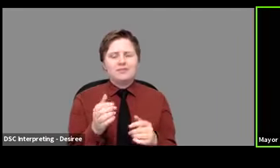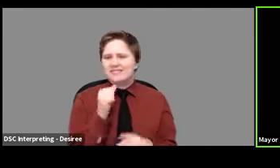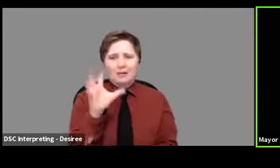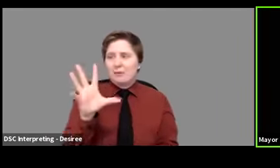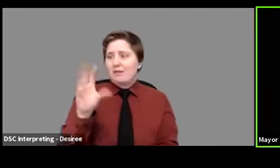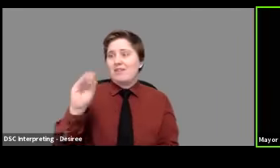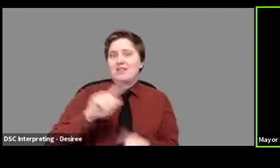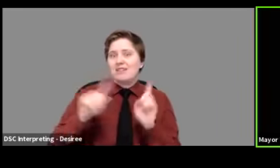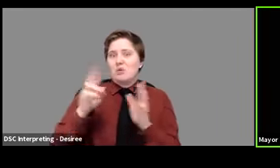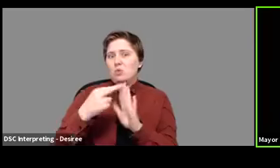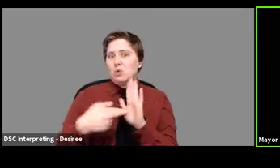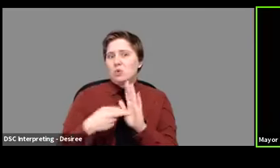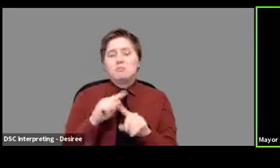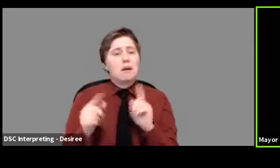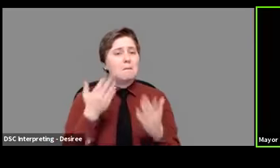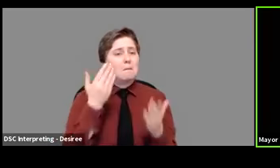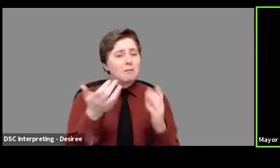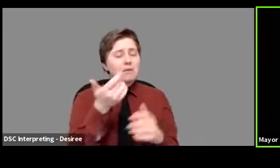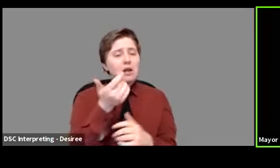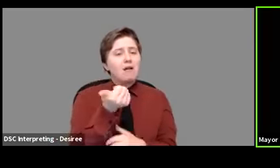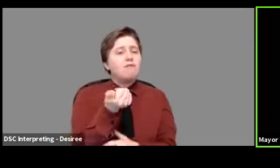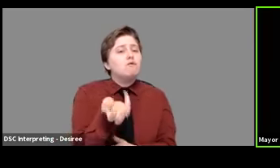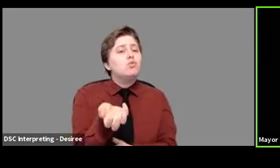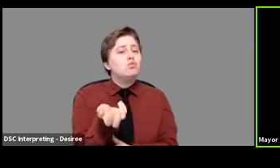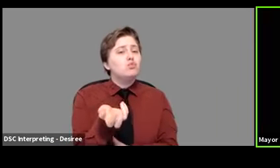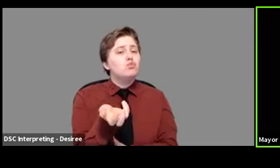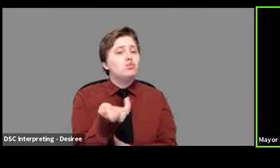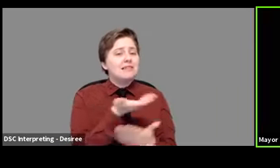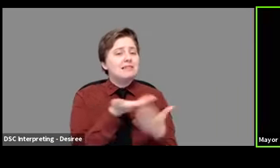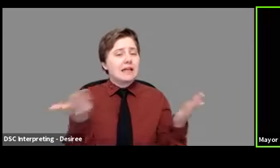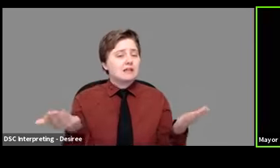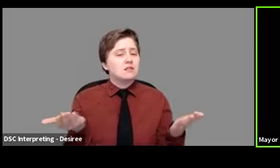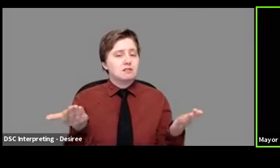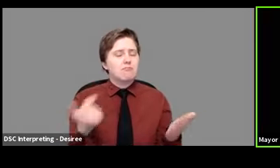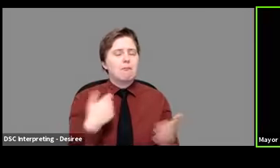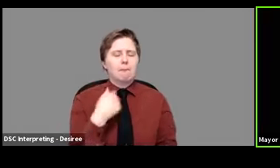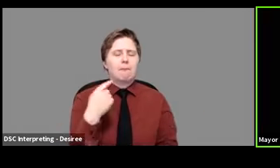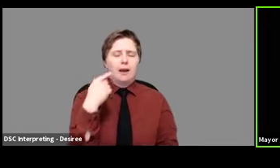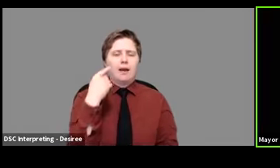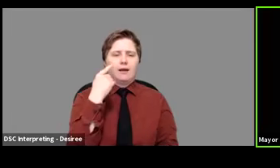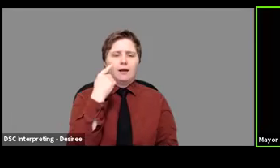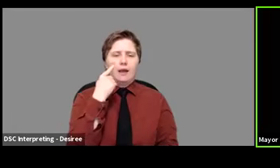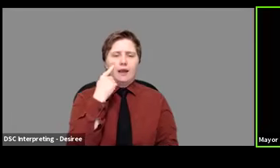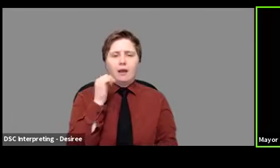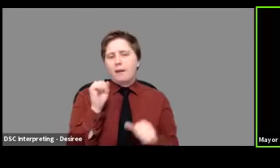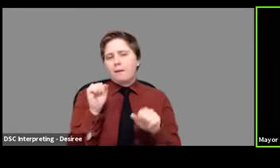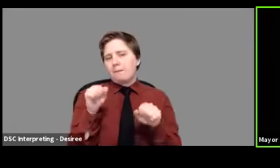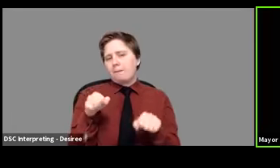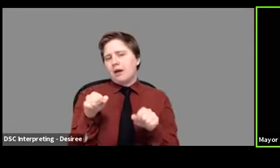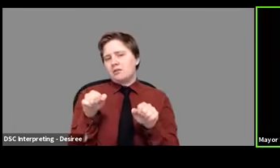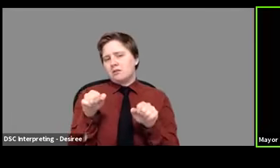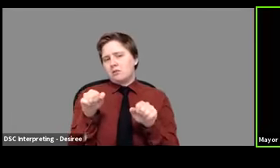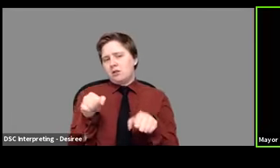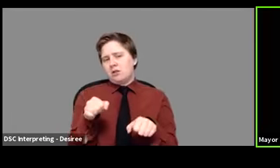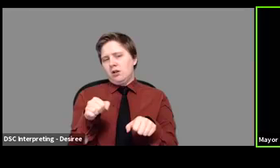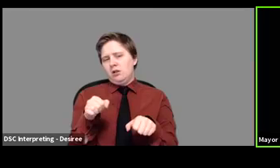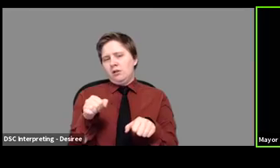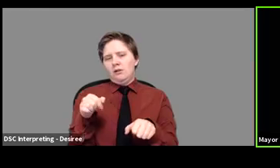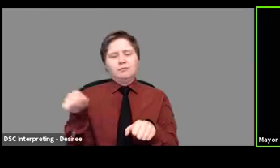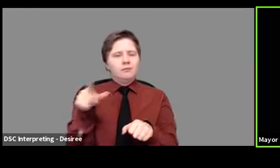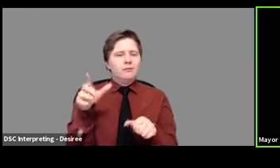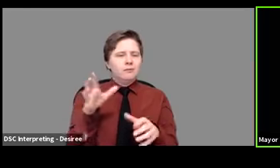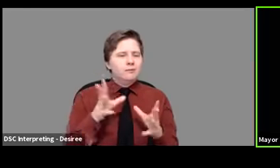different rules, but there might be a small handful of things. And I think they are likely, uh, to